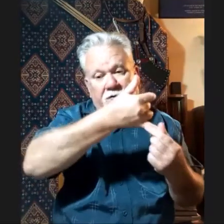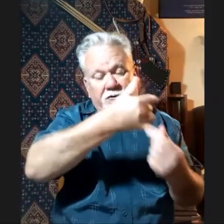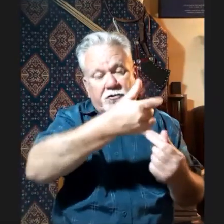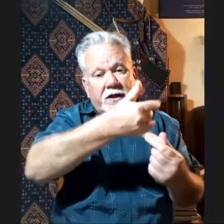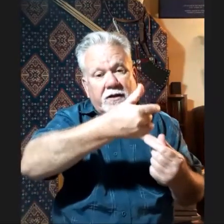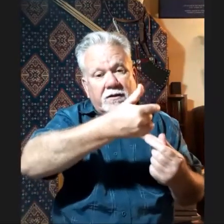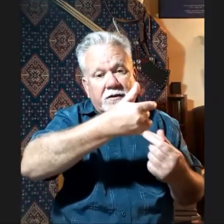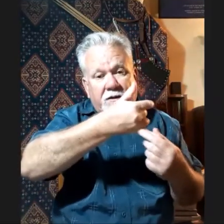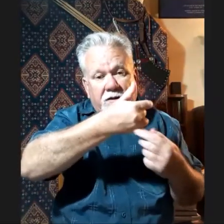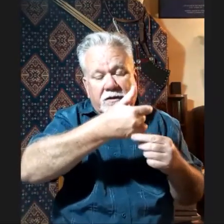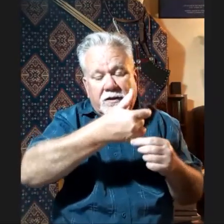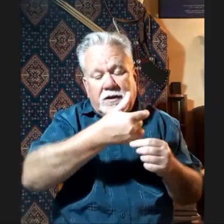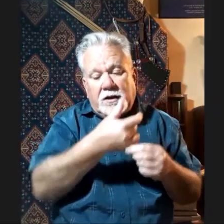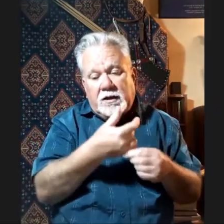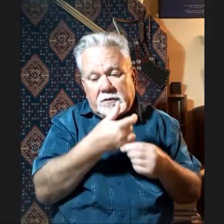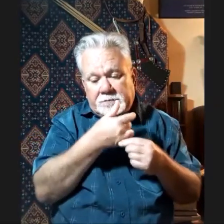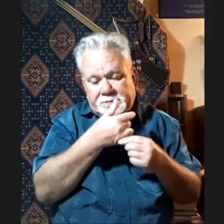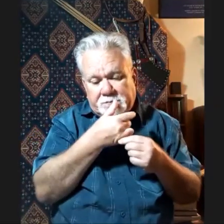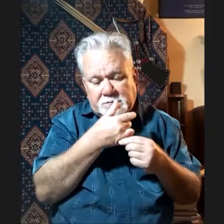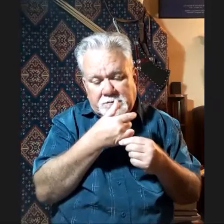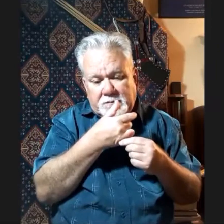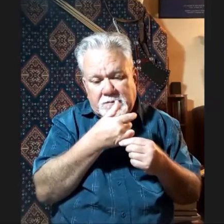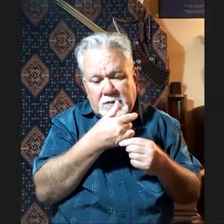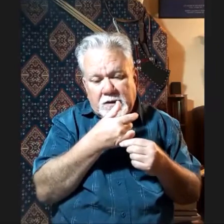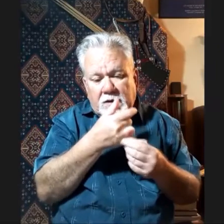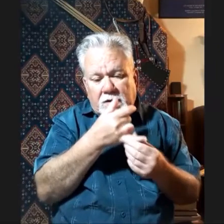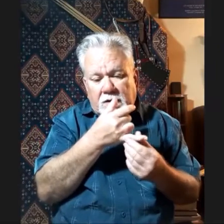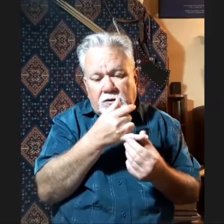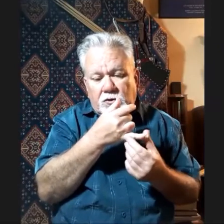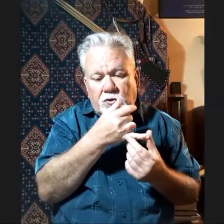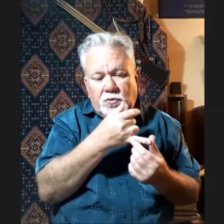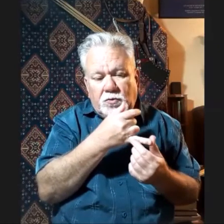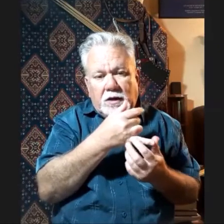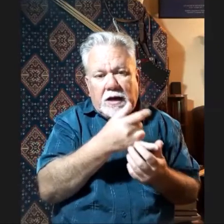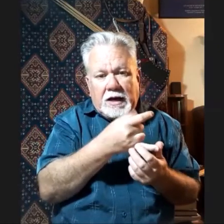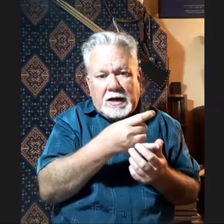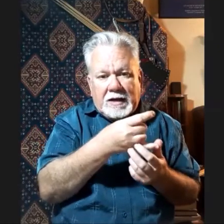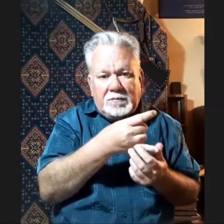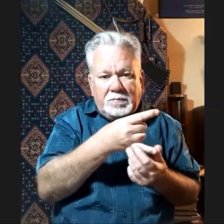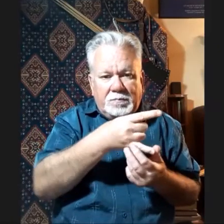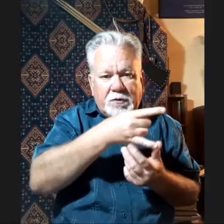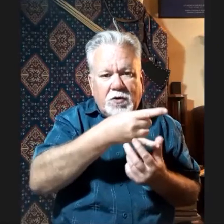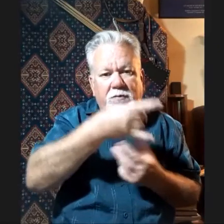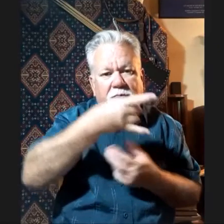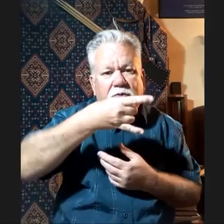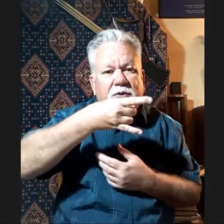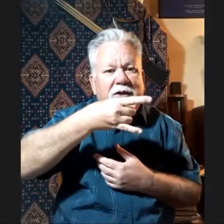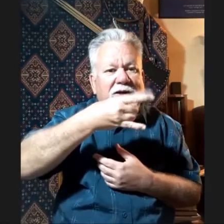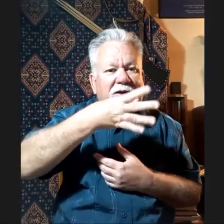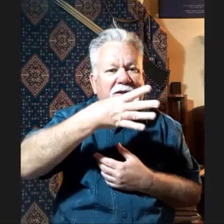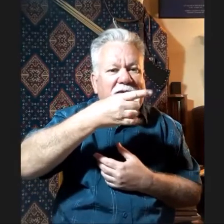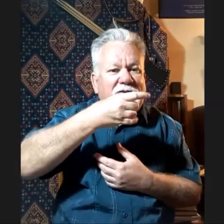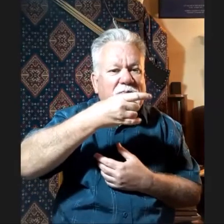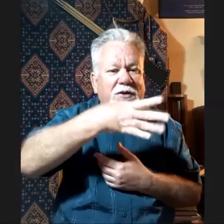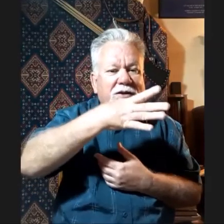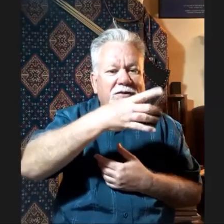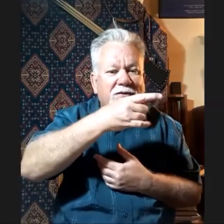straight, you are kind of preloading that spring to